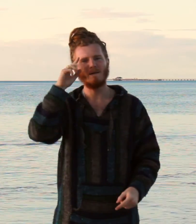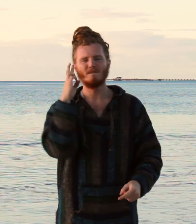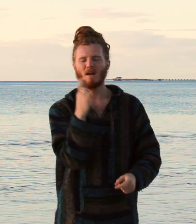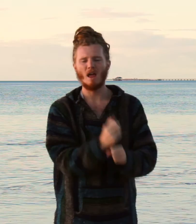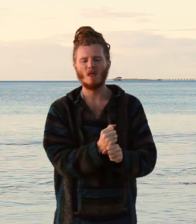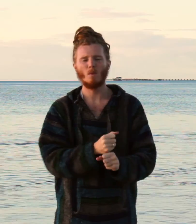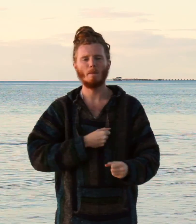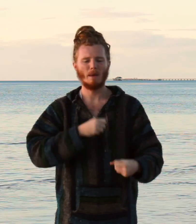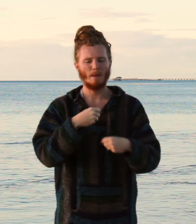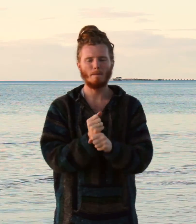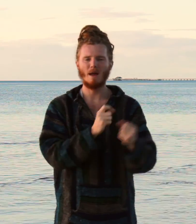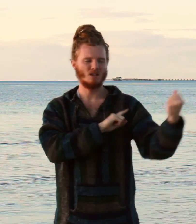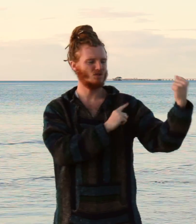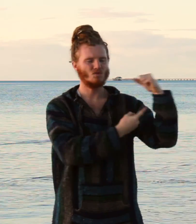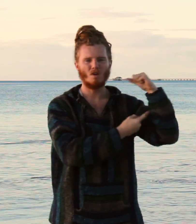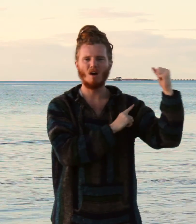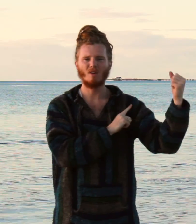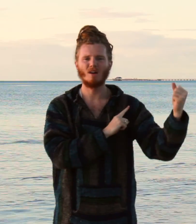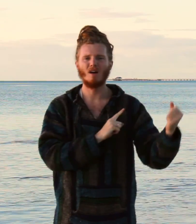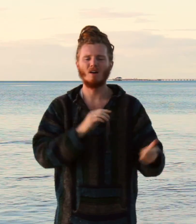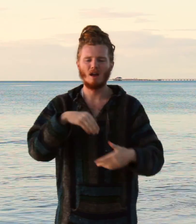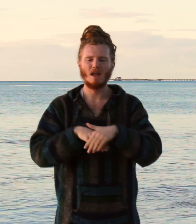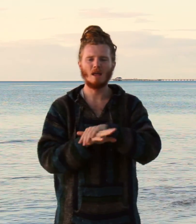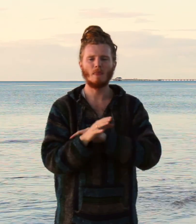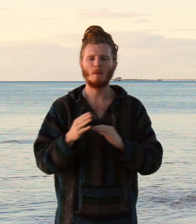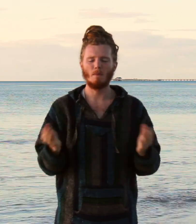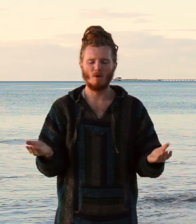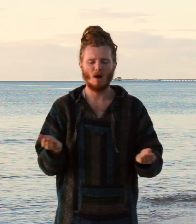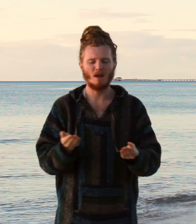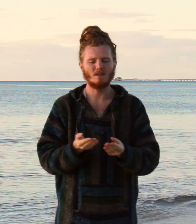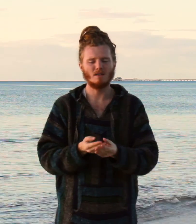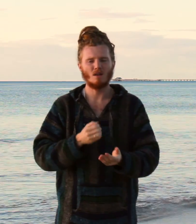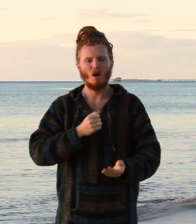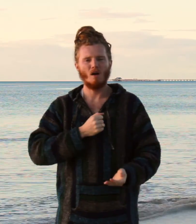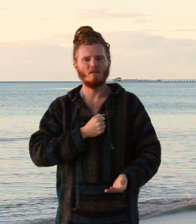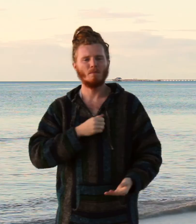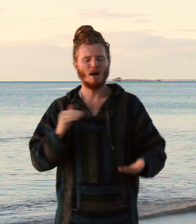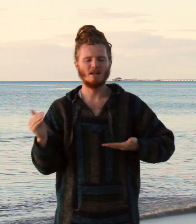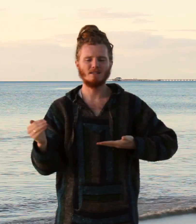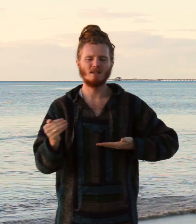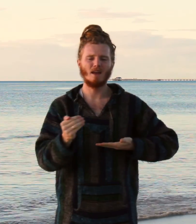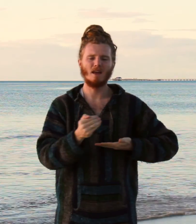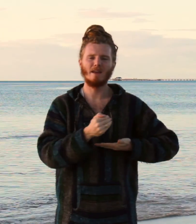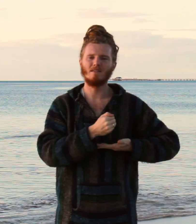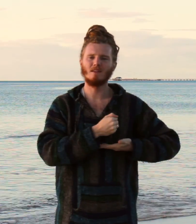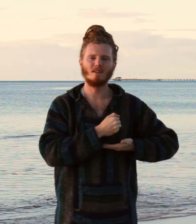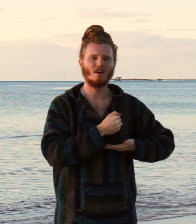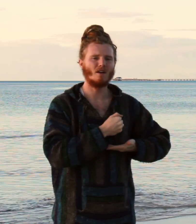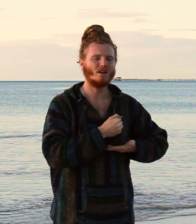faith will be made stronger In the presence of my Savior my Savior In